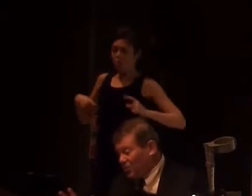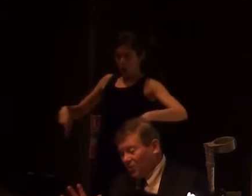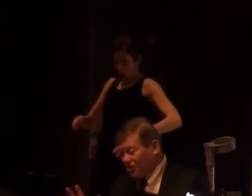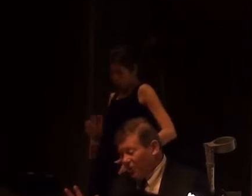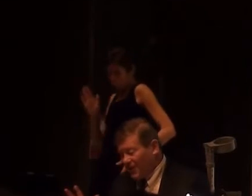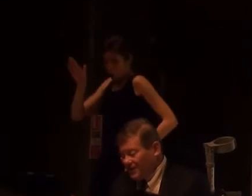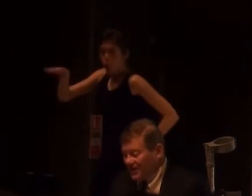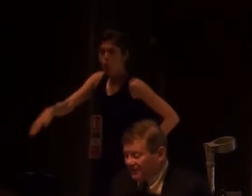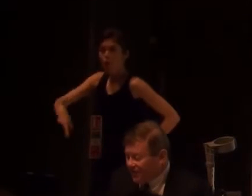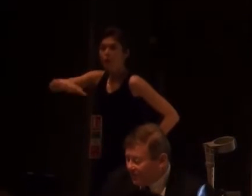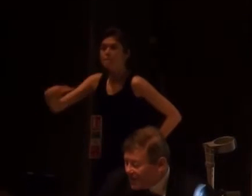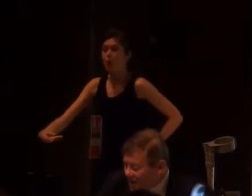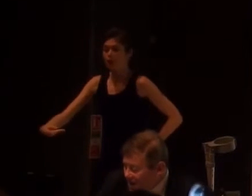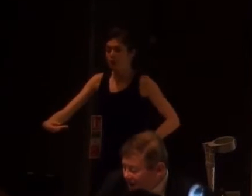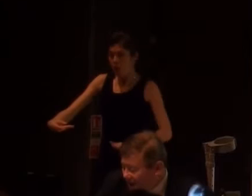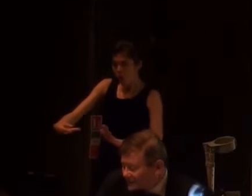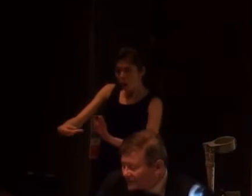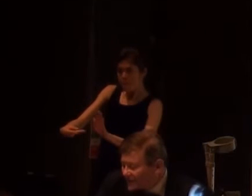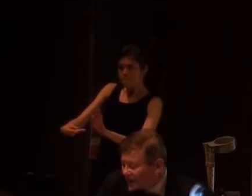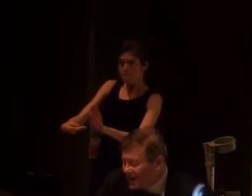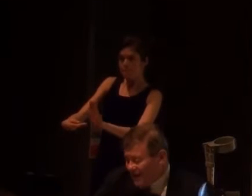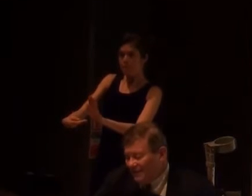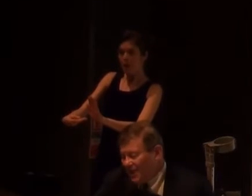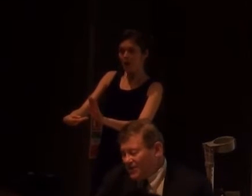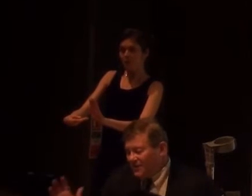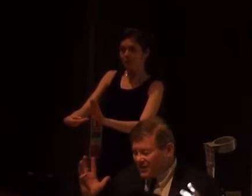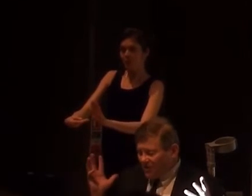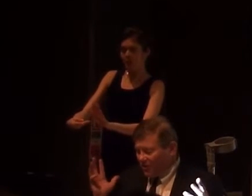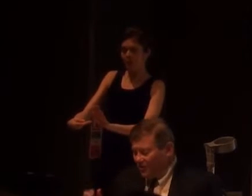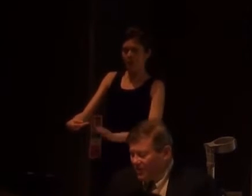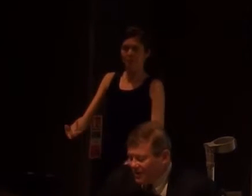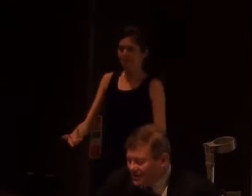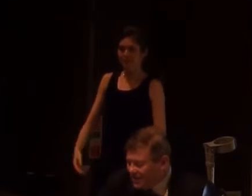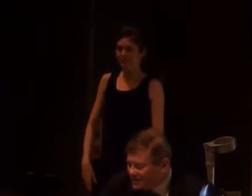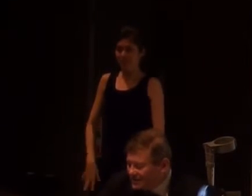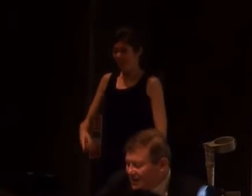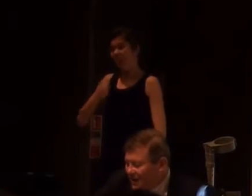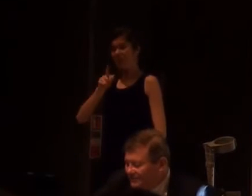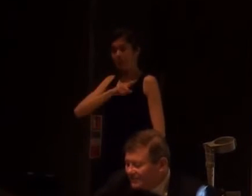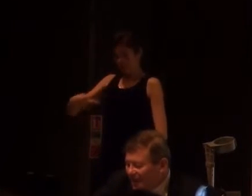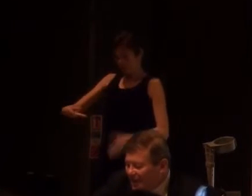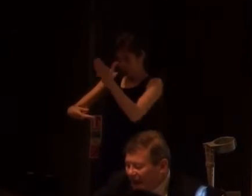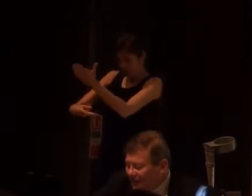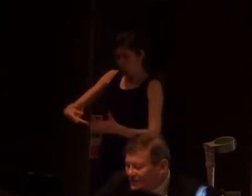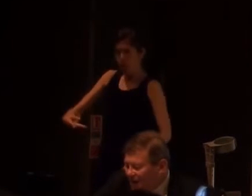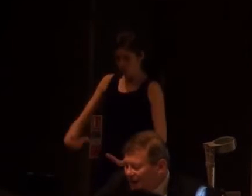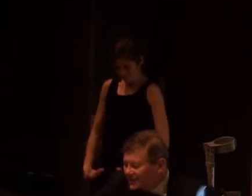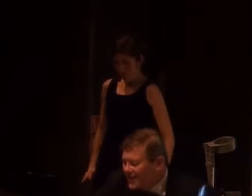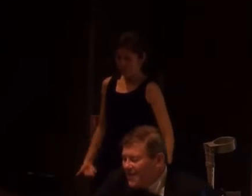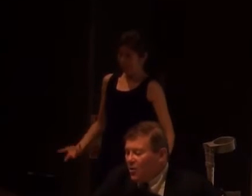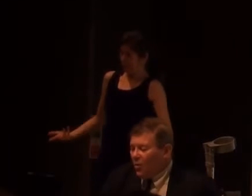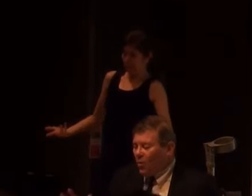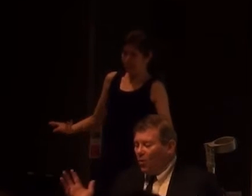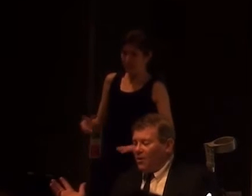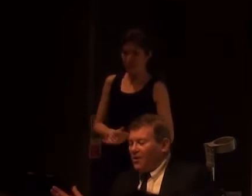after. That's all the joke is in the film. And I've mentioned Mr. Magoo and his lack of sight.